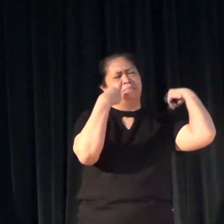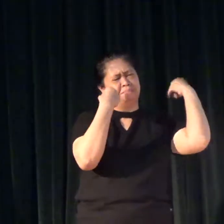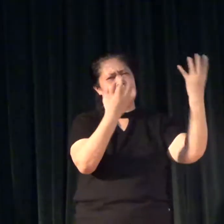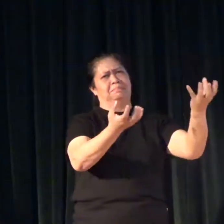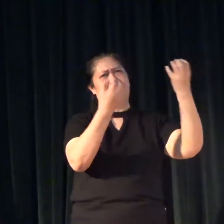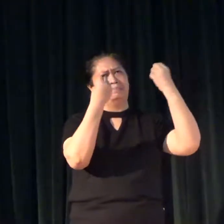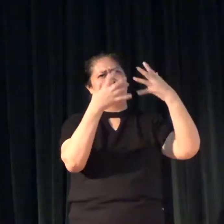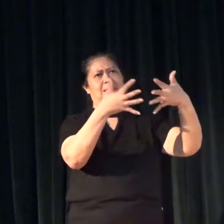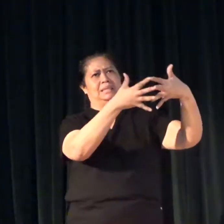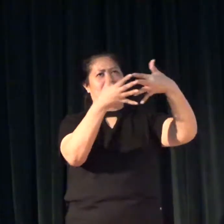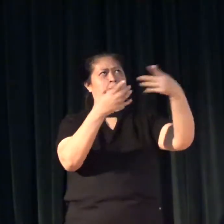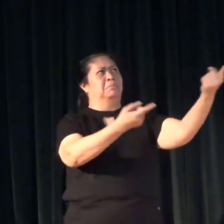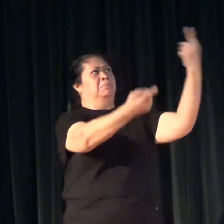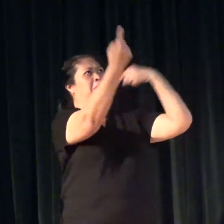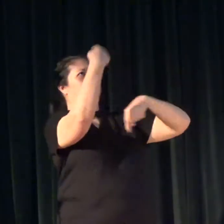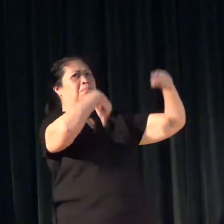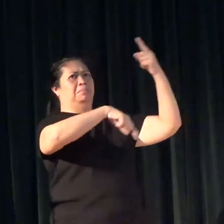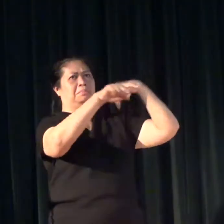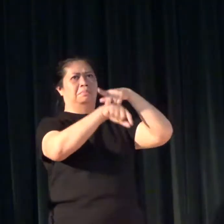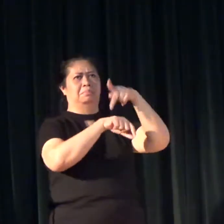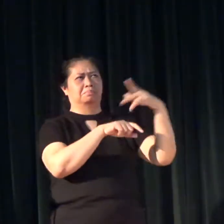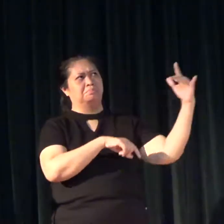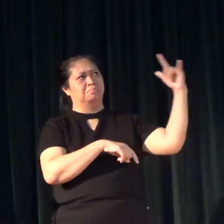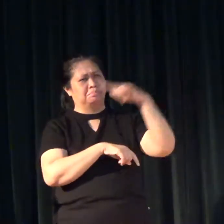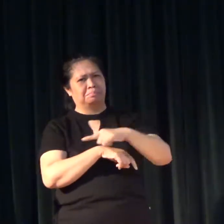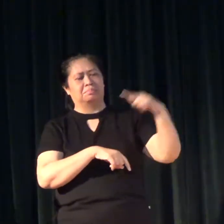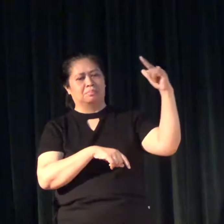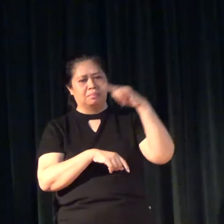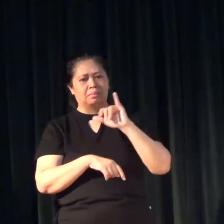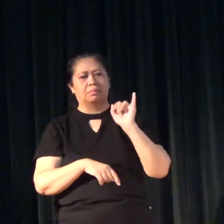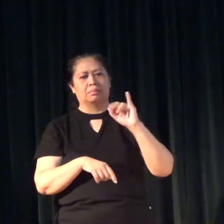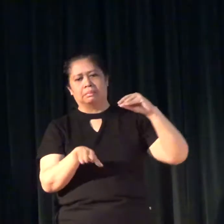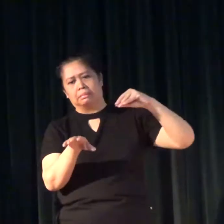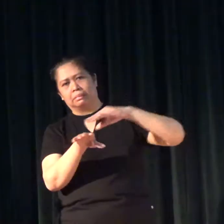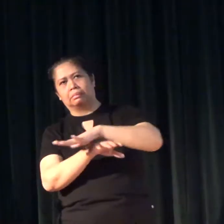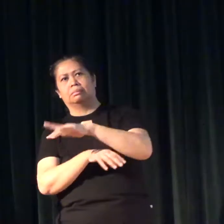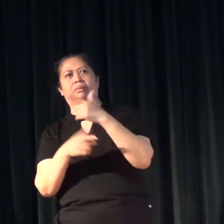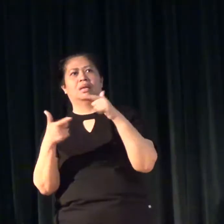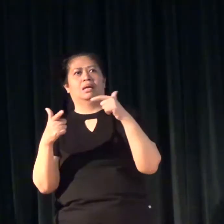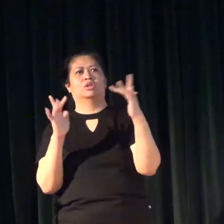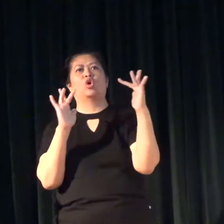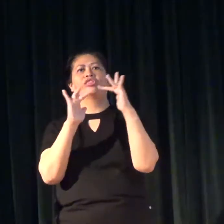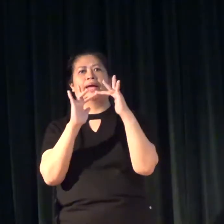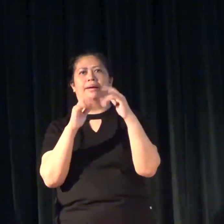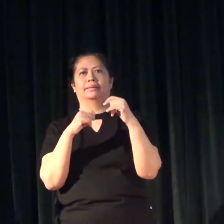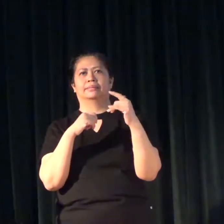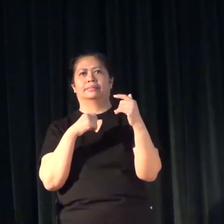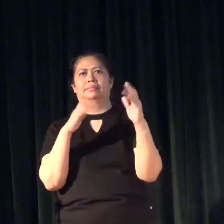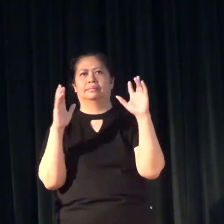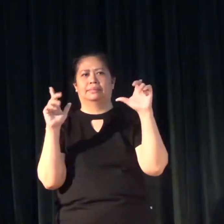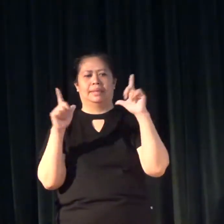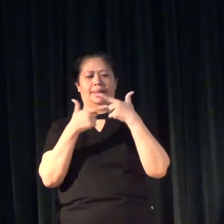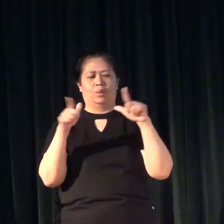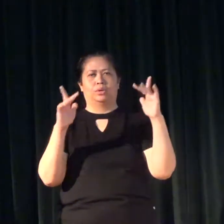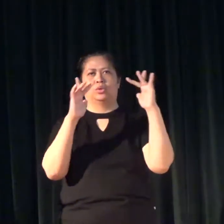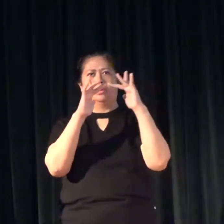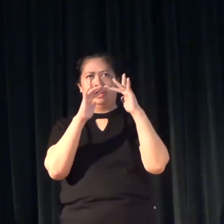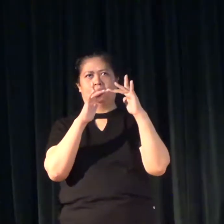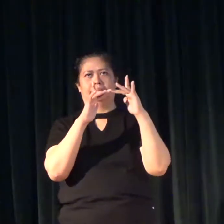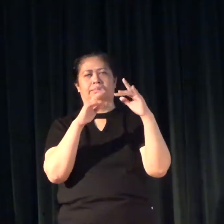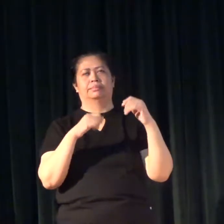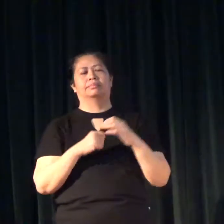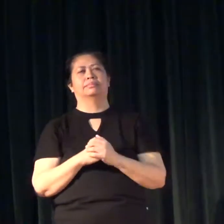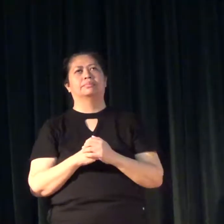many Americans coming here in the Philippines, you will see language pop out. Now,